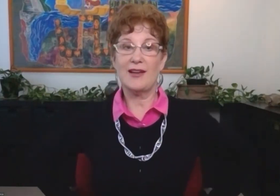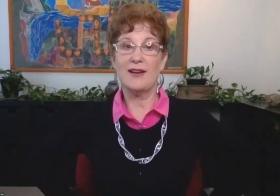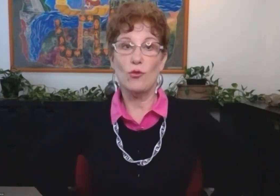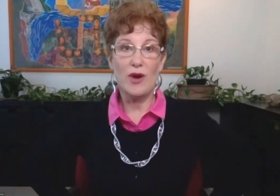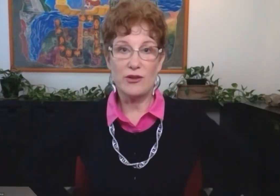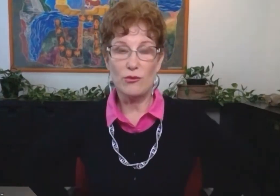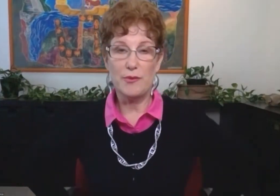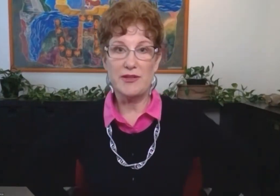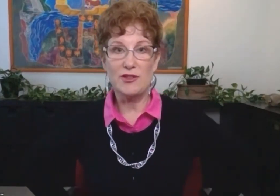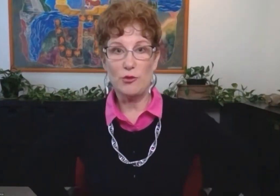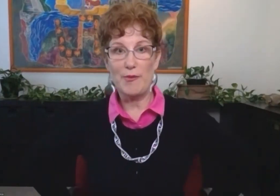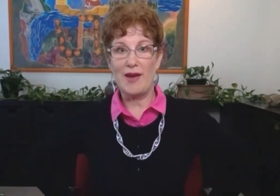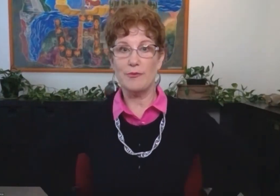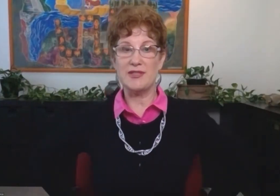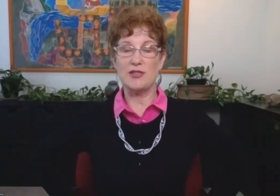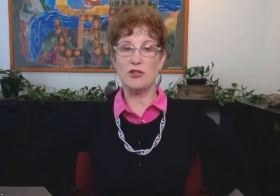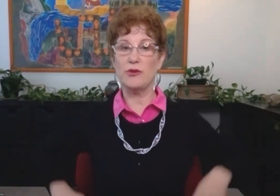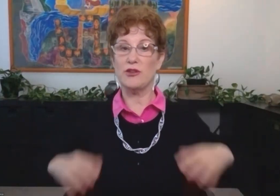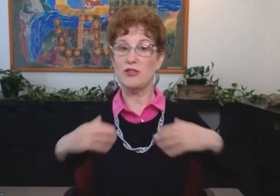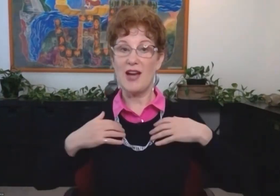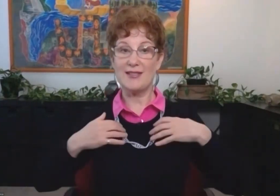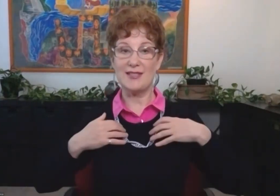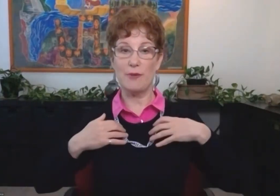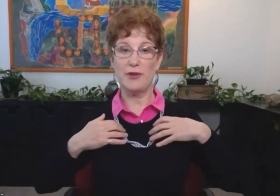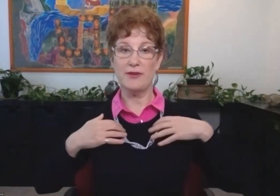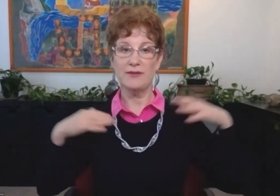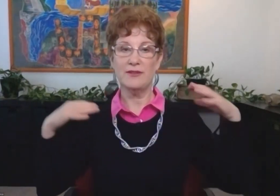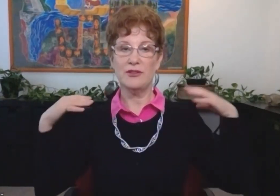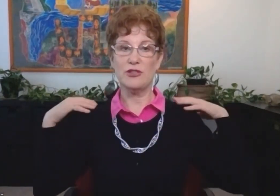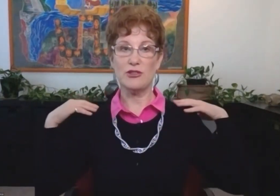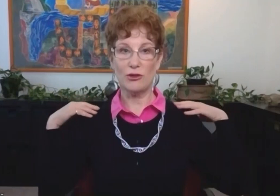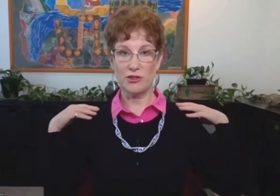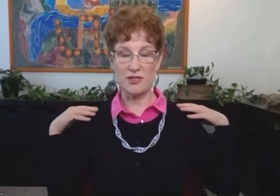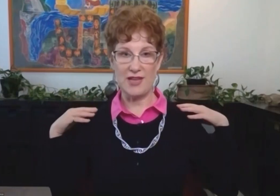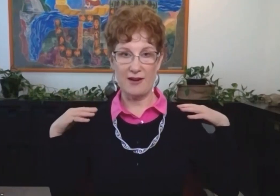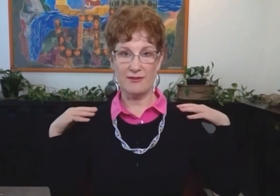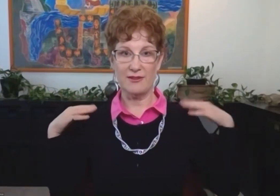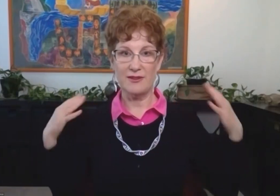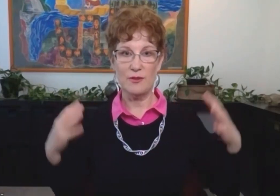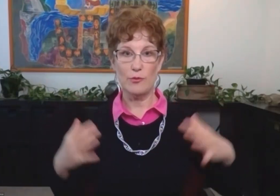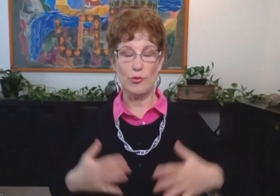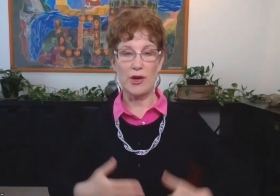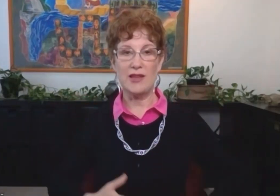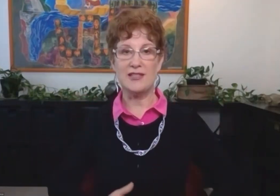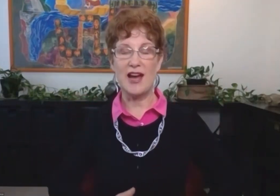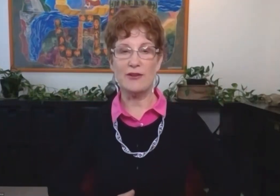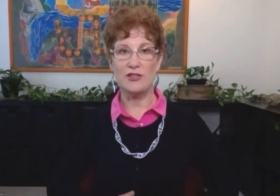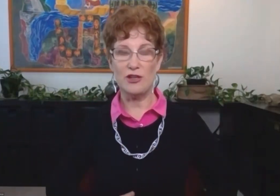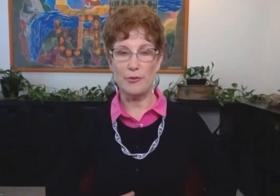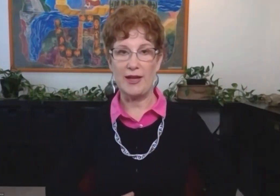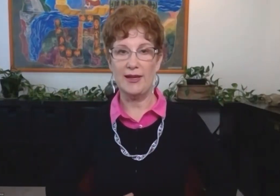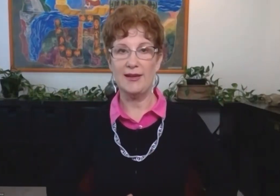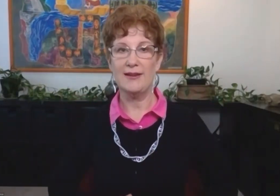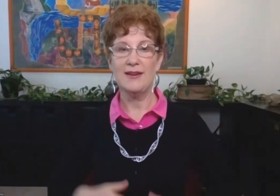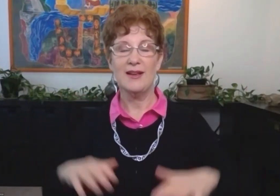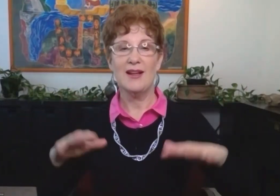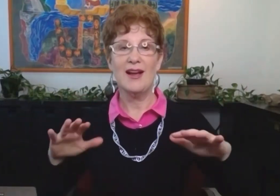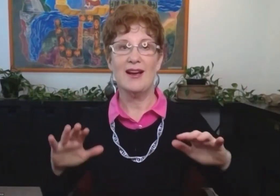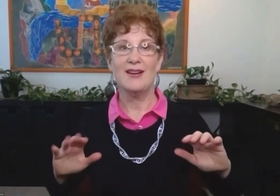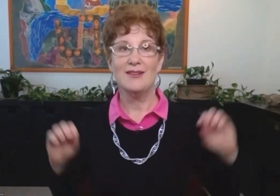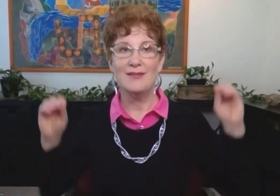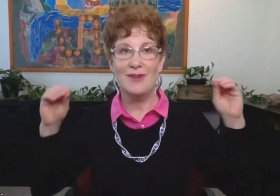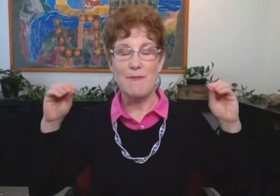position like a Wonder Woman, Superman position with your chest up, your shoulders down, breathe down into your belly.